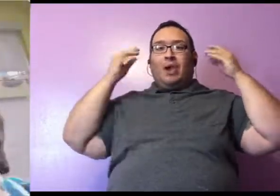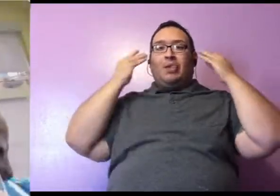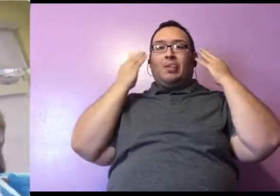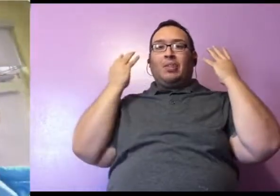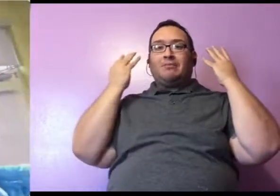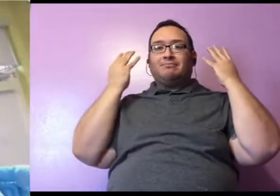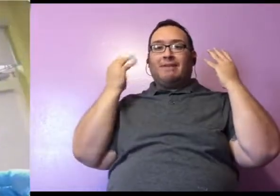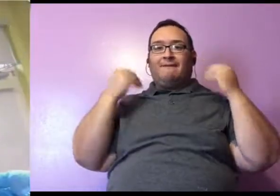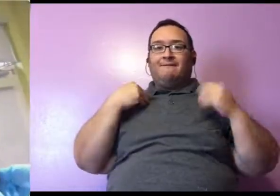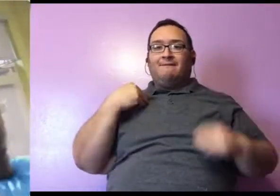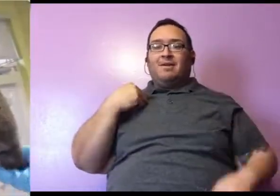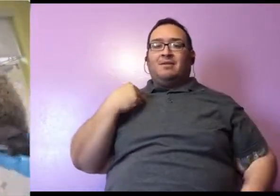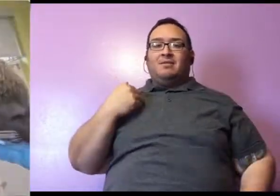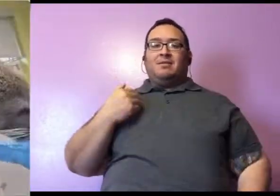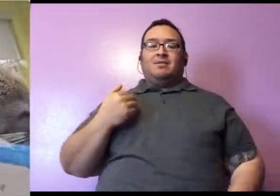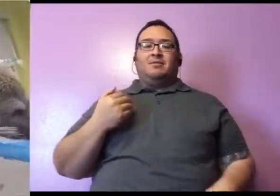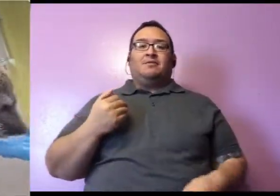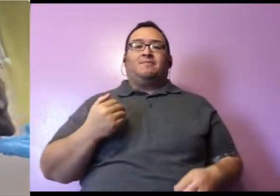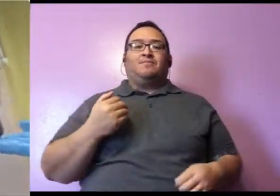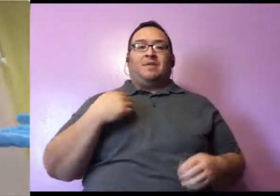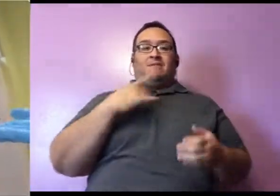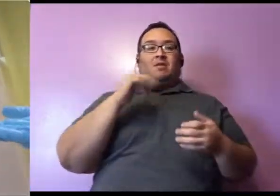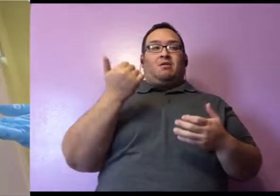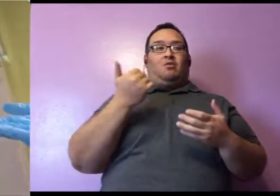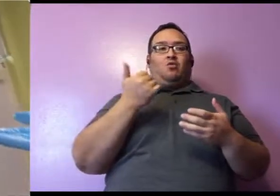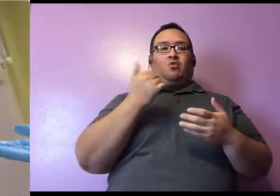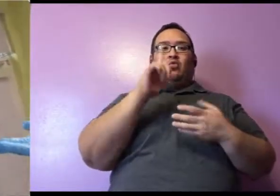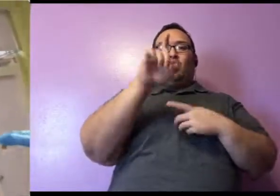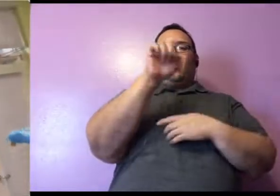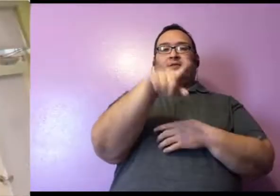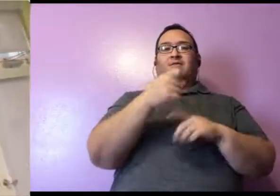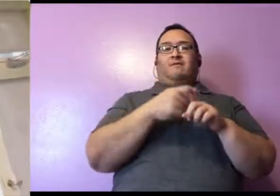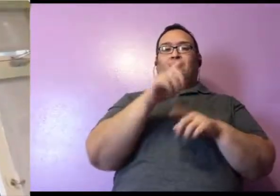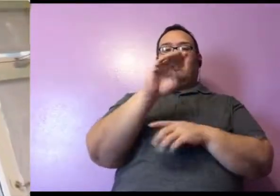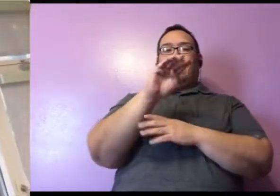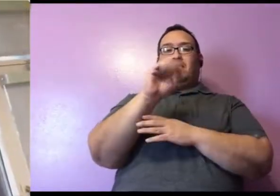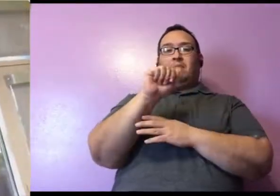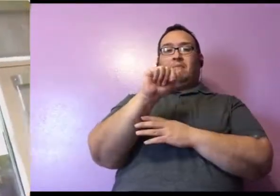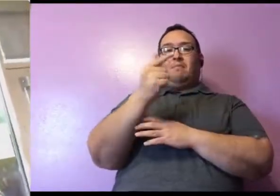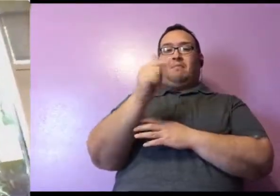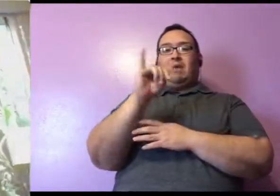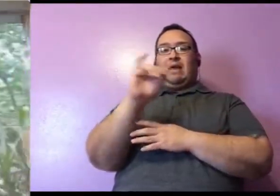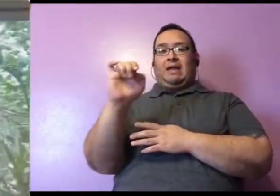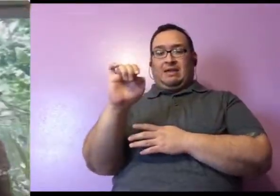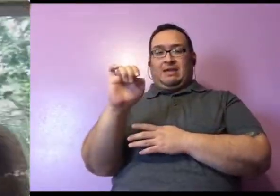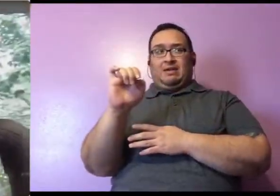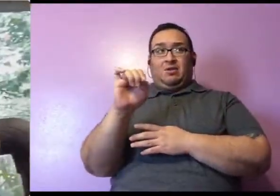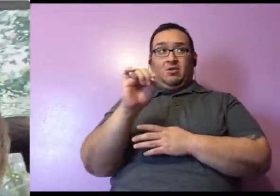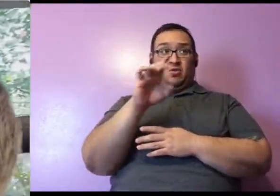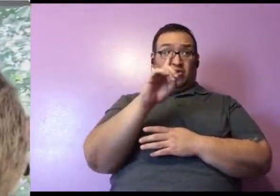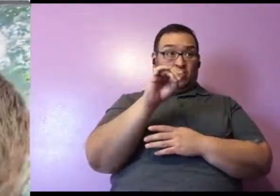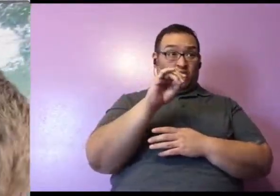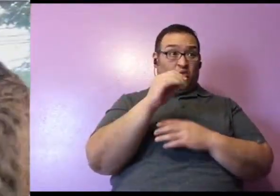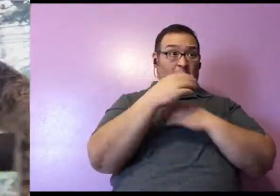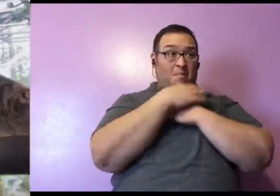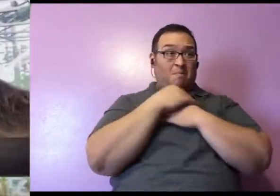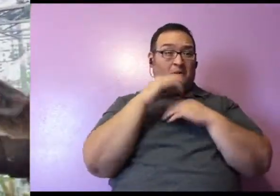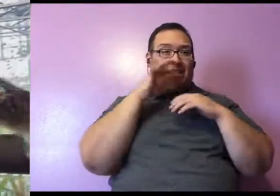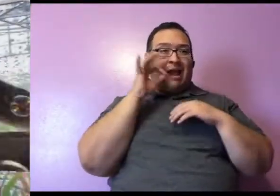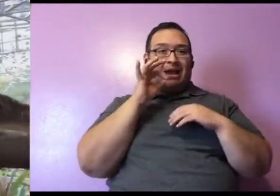We got another really fun question that I like to talk about from Maggie. So Maggie wants to know, do bearcats live in groups? And actually, Maggie,